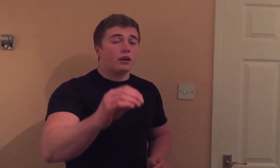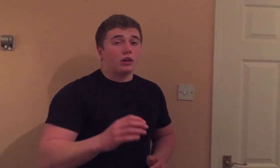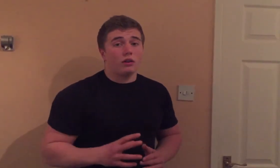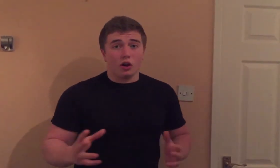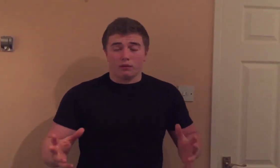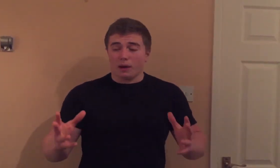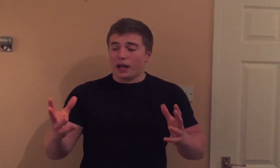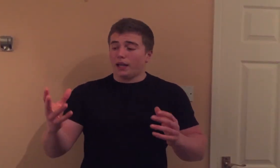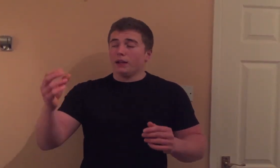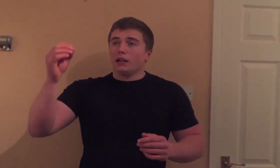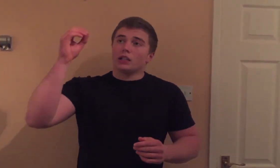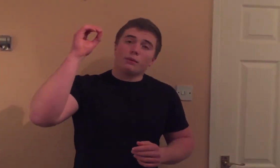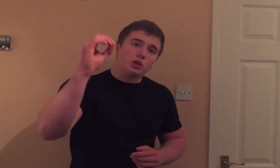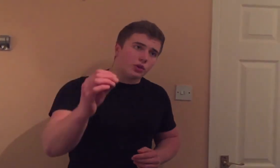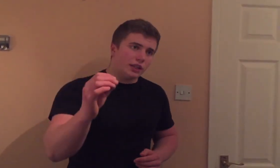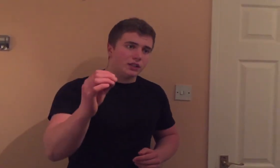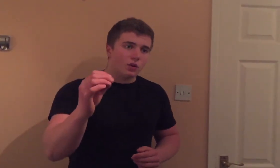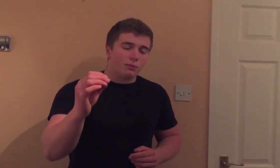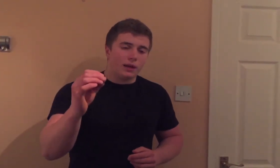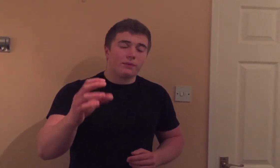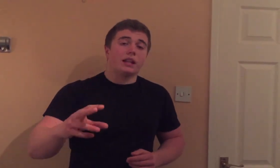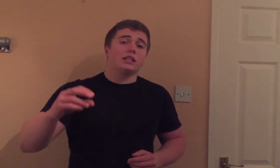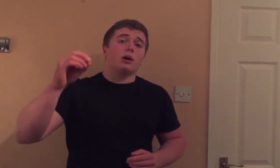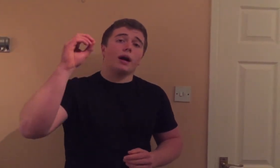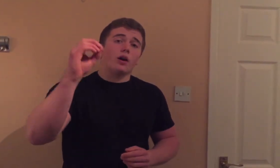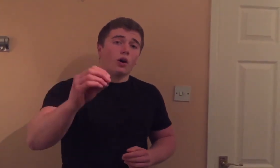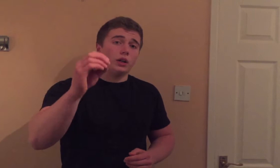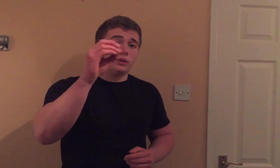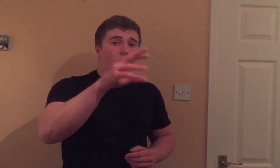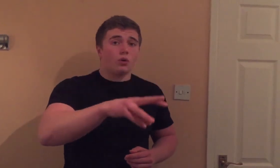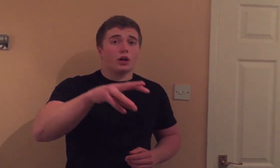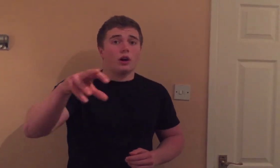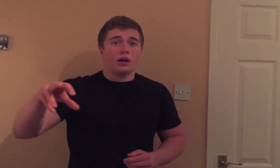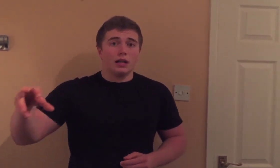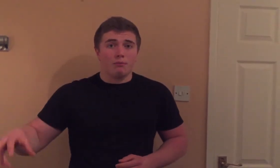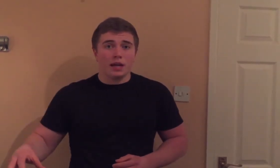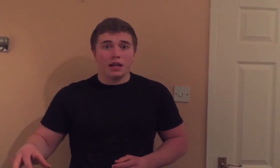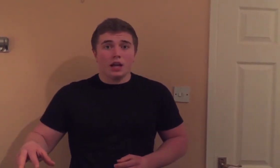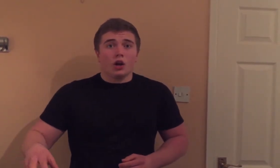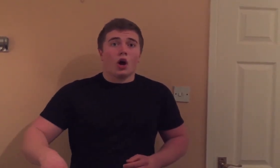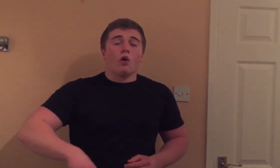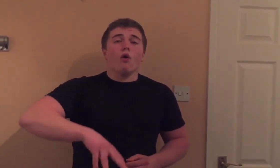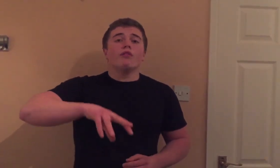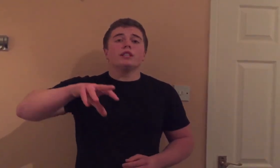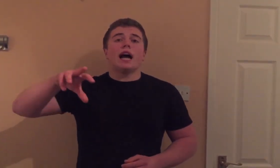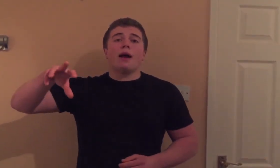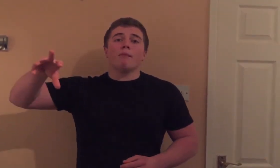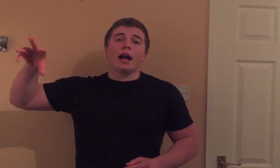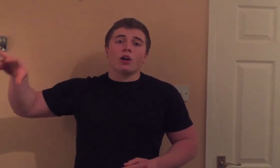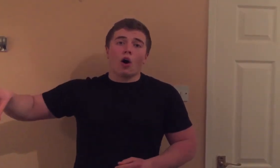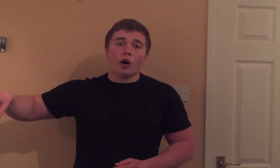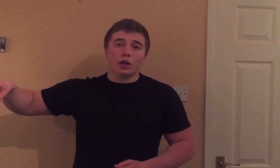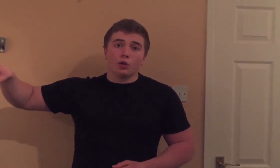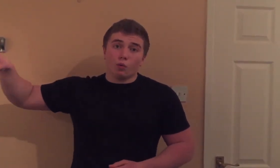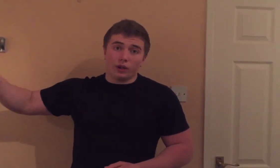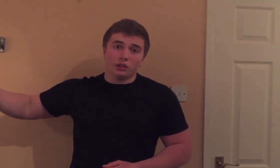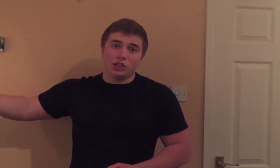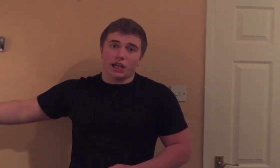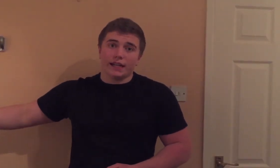training is going to be, and that's how my cardio is going to currently be. Now, over time, my cardio will change.